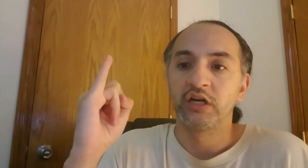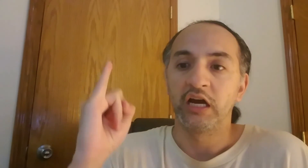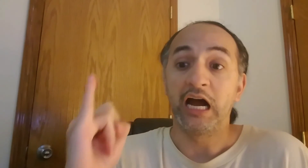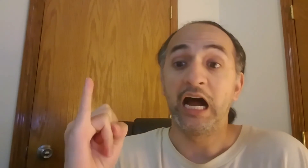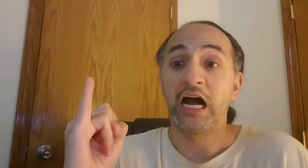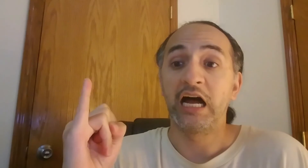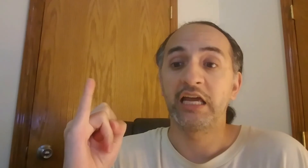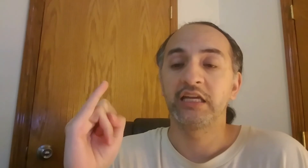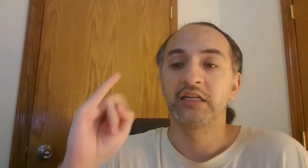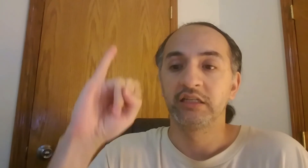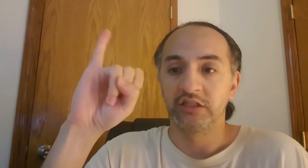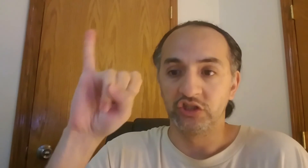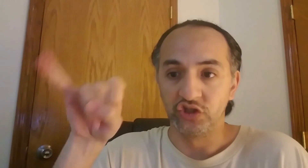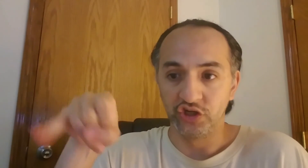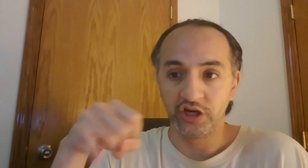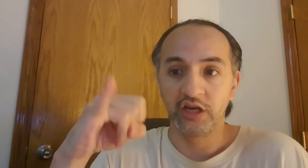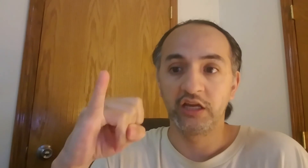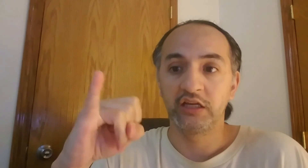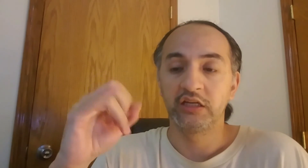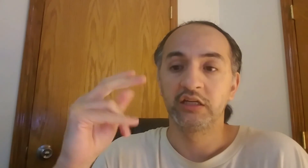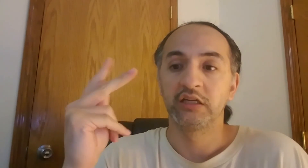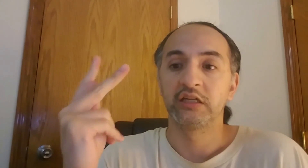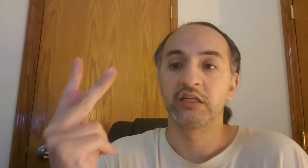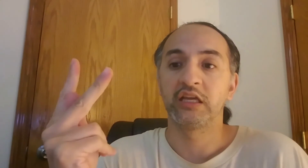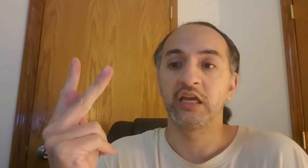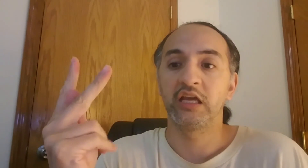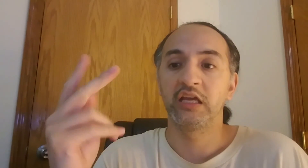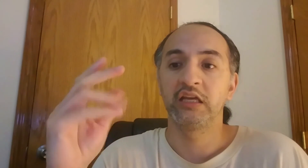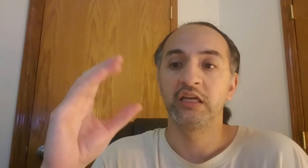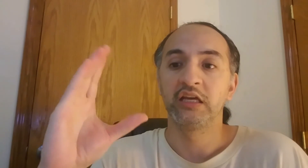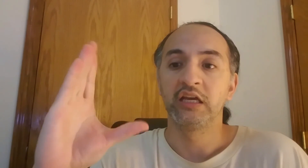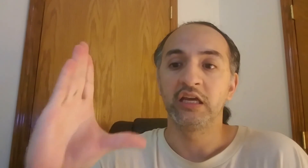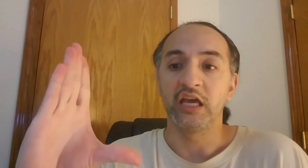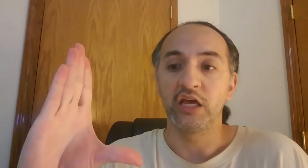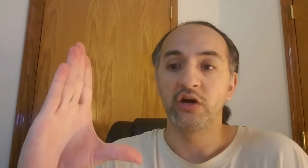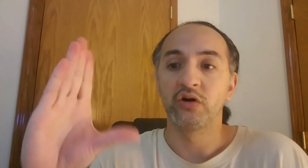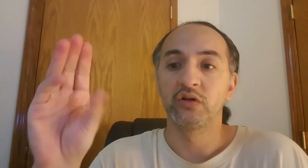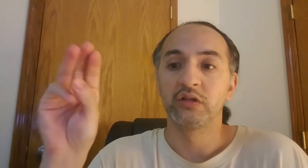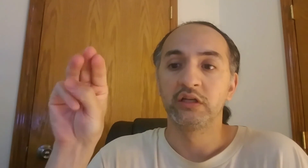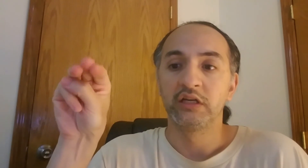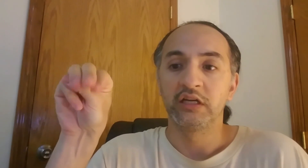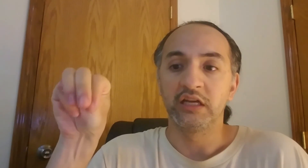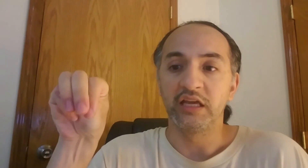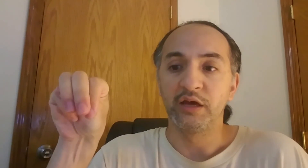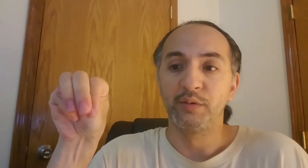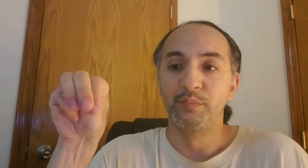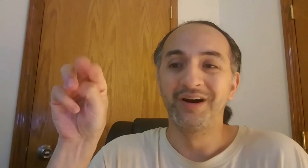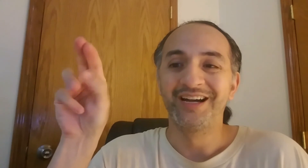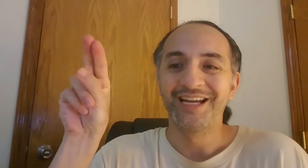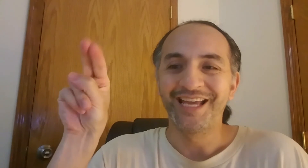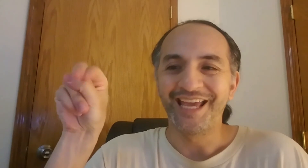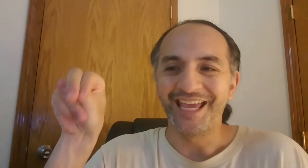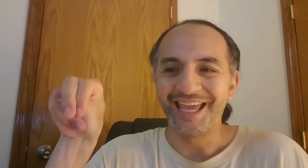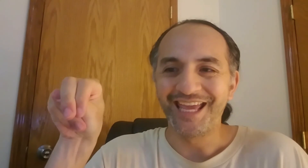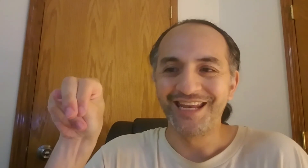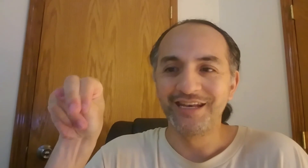I, J, K, L, M, N,